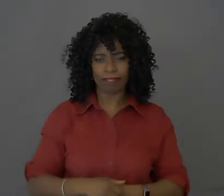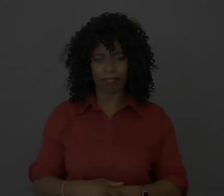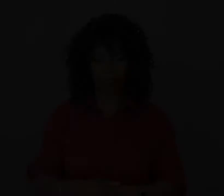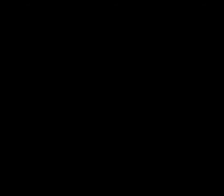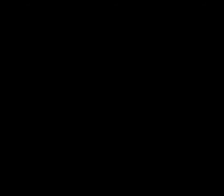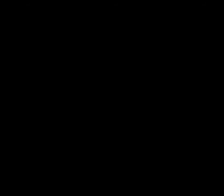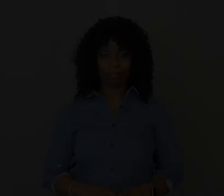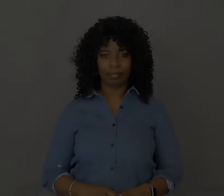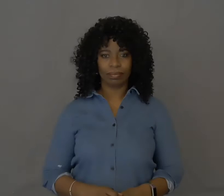BOOM!